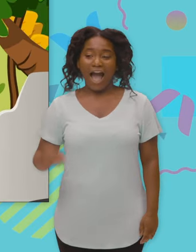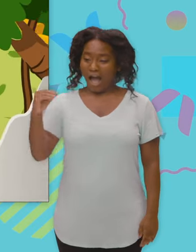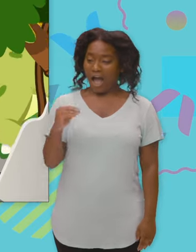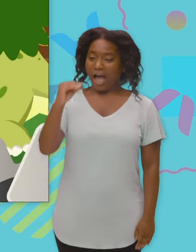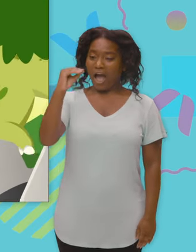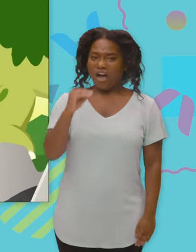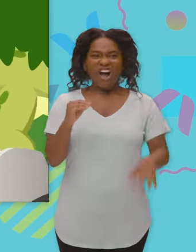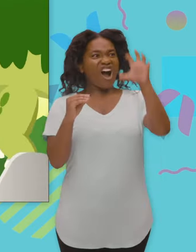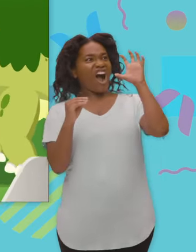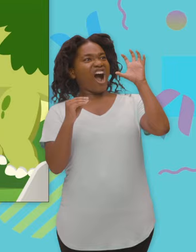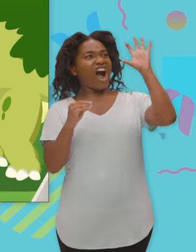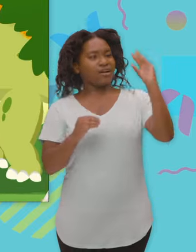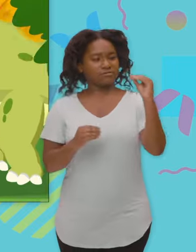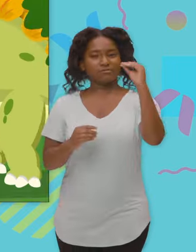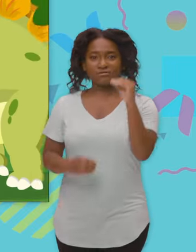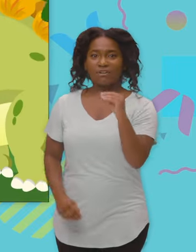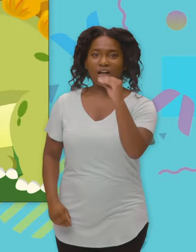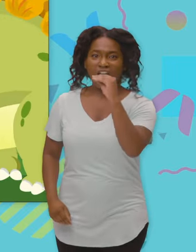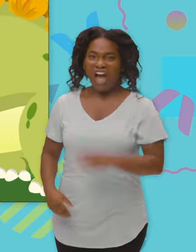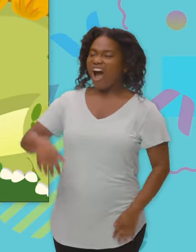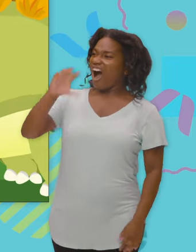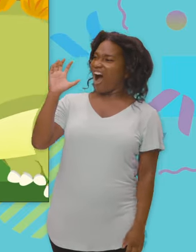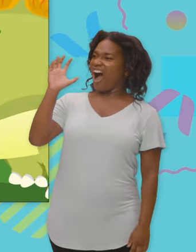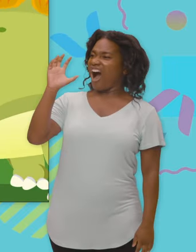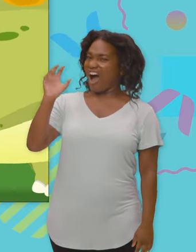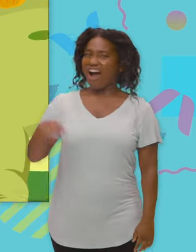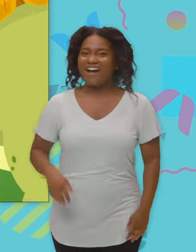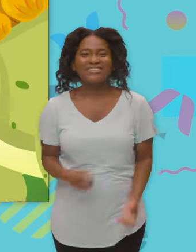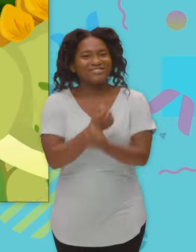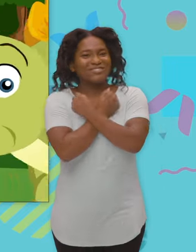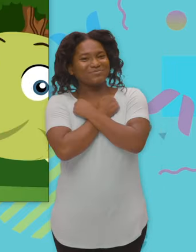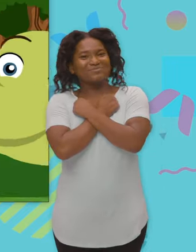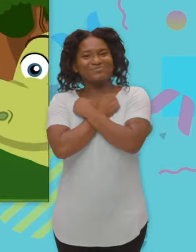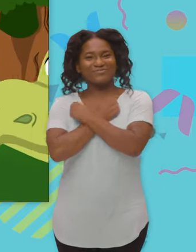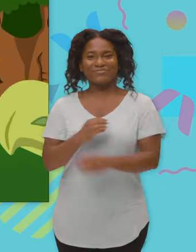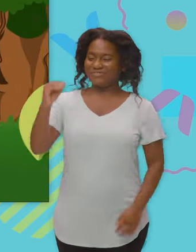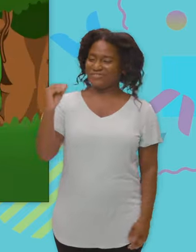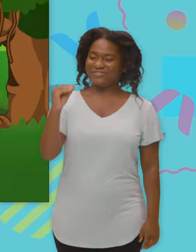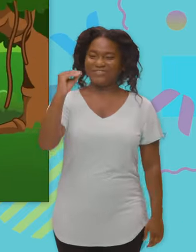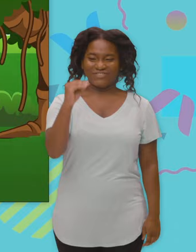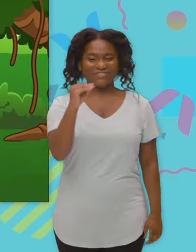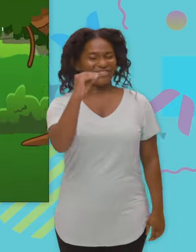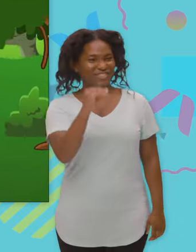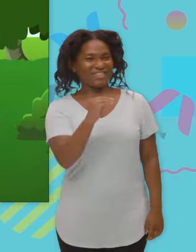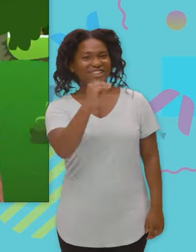Dinosaur! Dinosaur! Oh, I love Dinosaur!